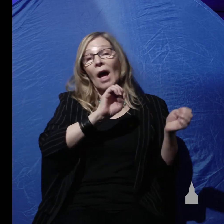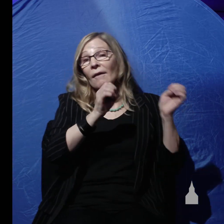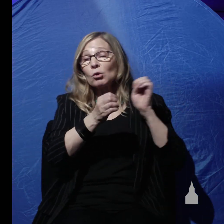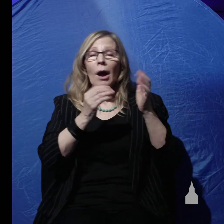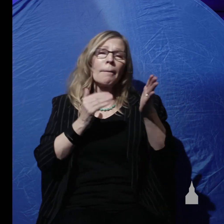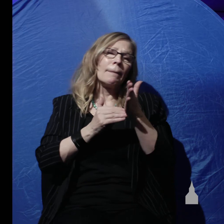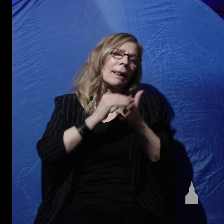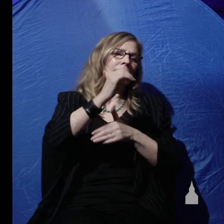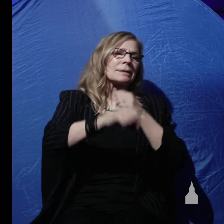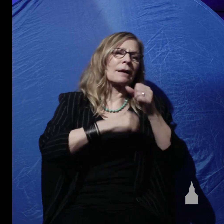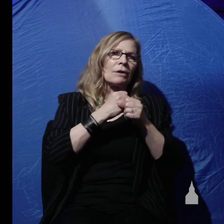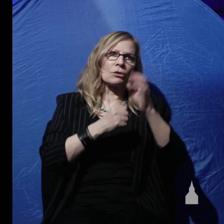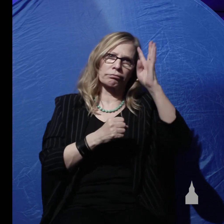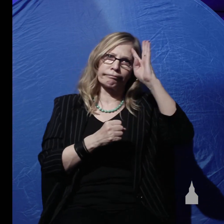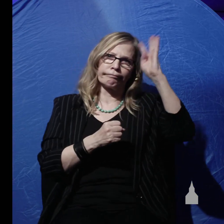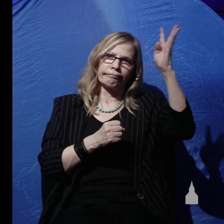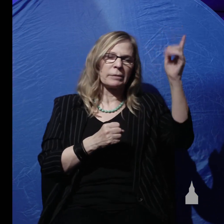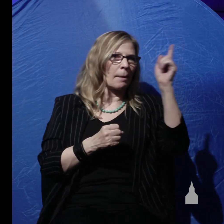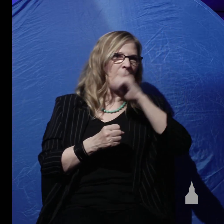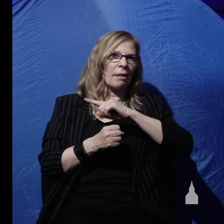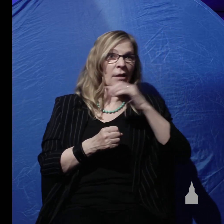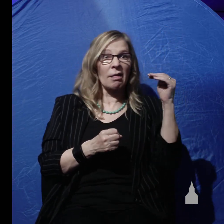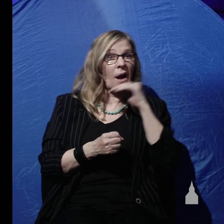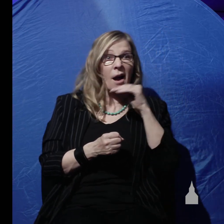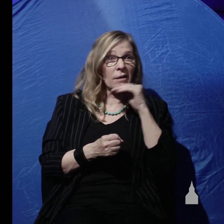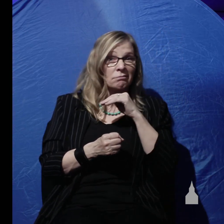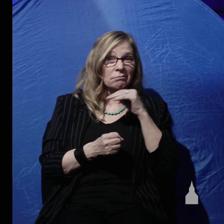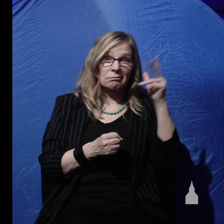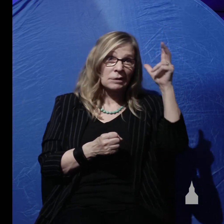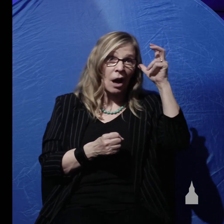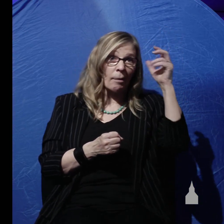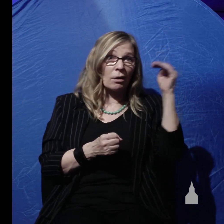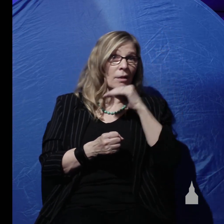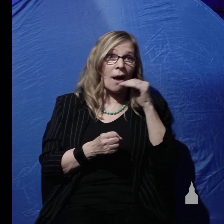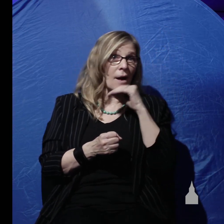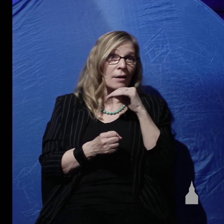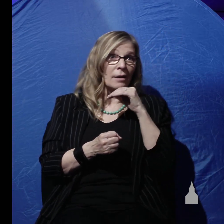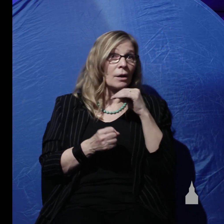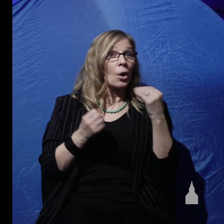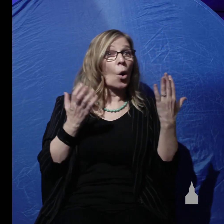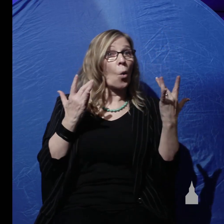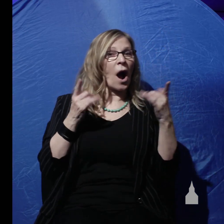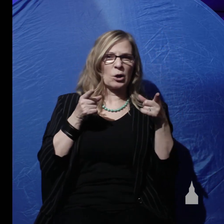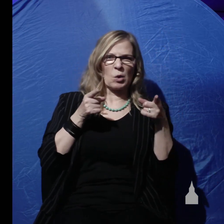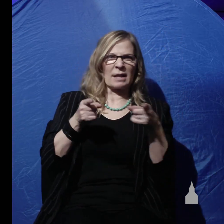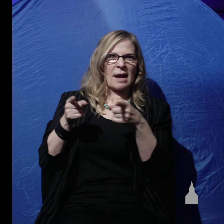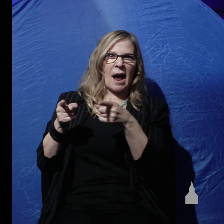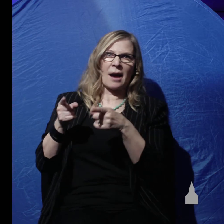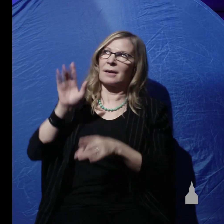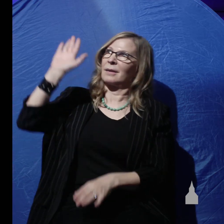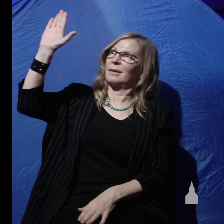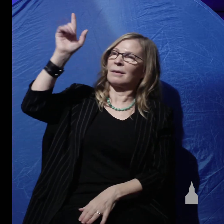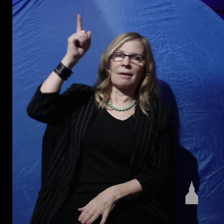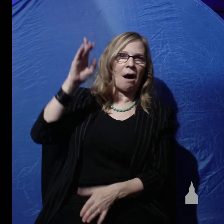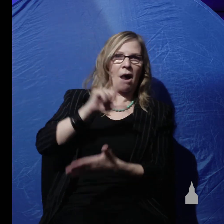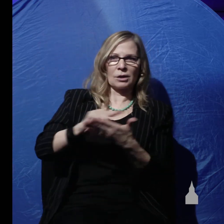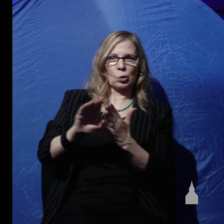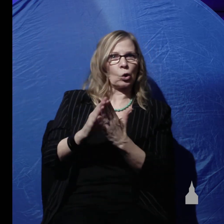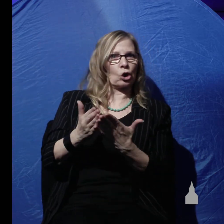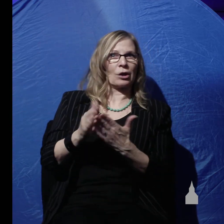myth really it's a lie a diabolical lie to attack the word of God and the character of God